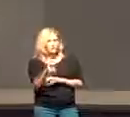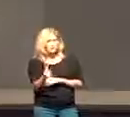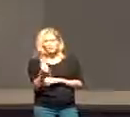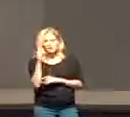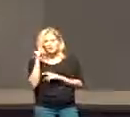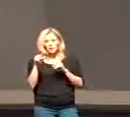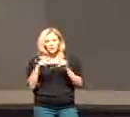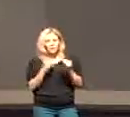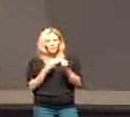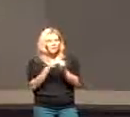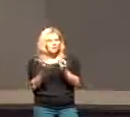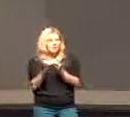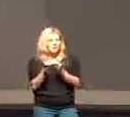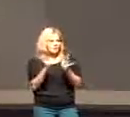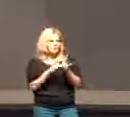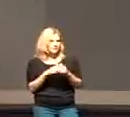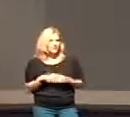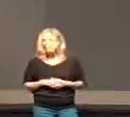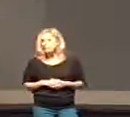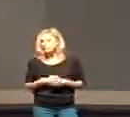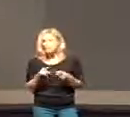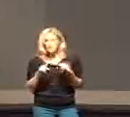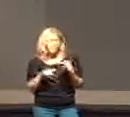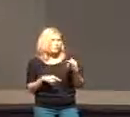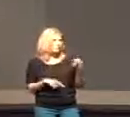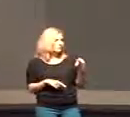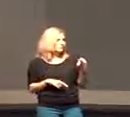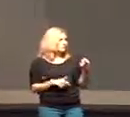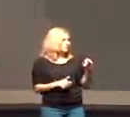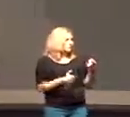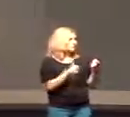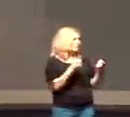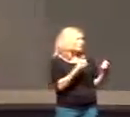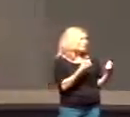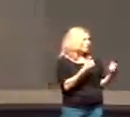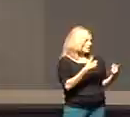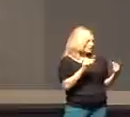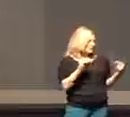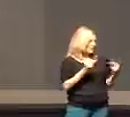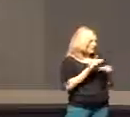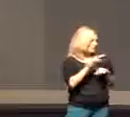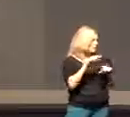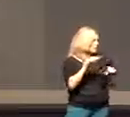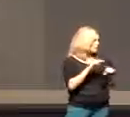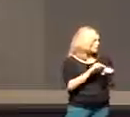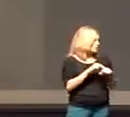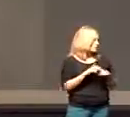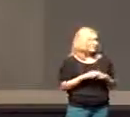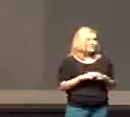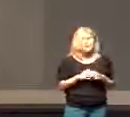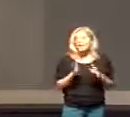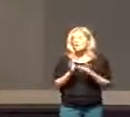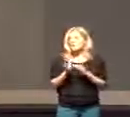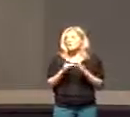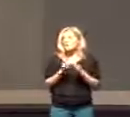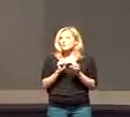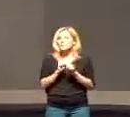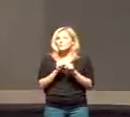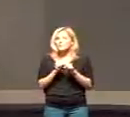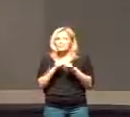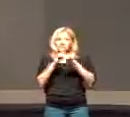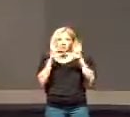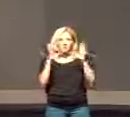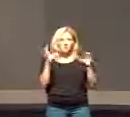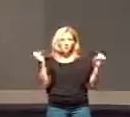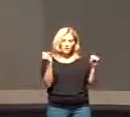Jesus in a radical way number one we are denying our sinful nature the Bible makes it clear that we